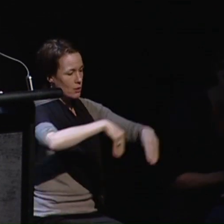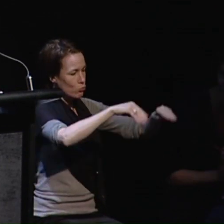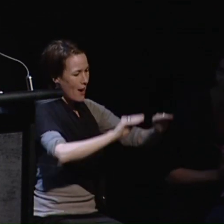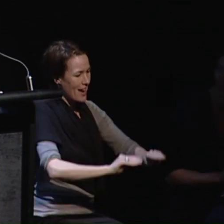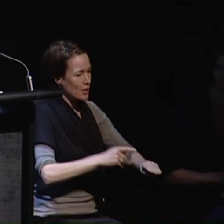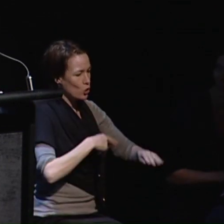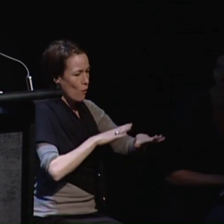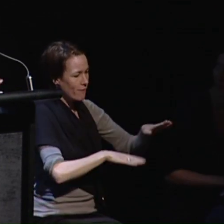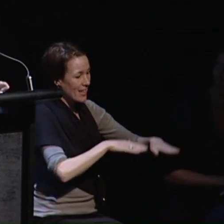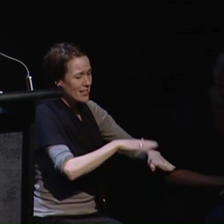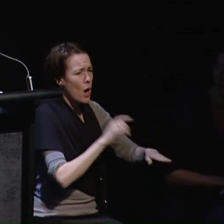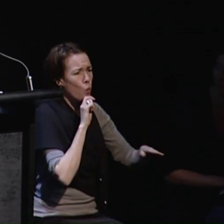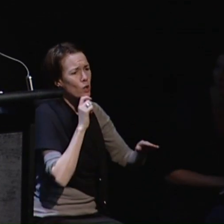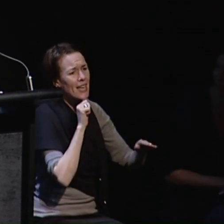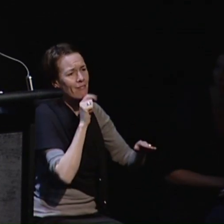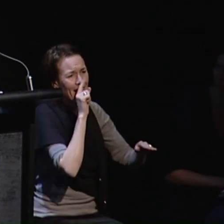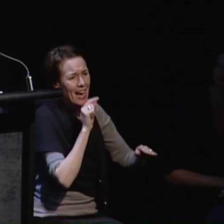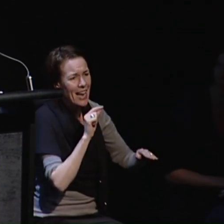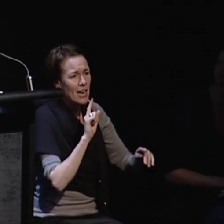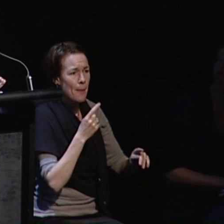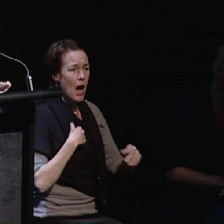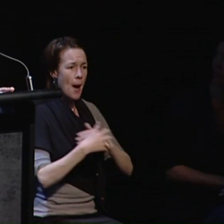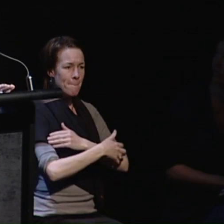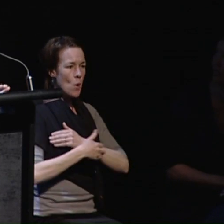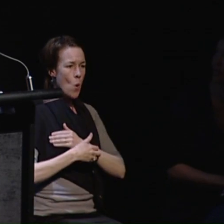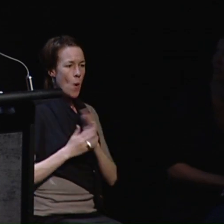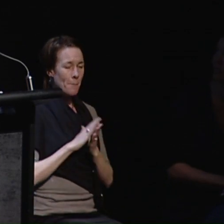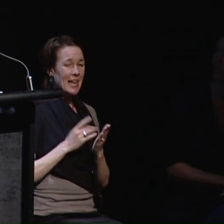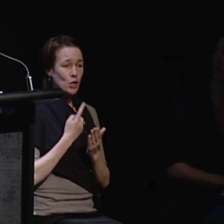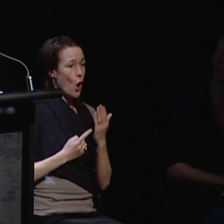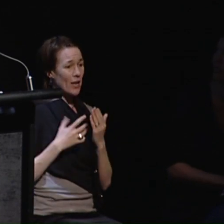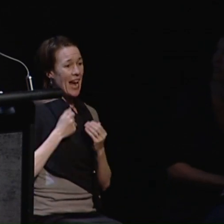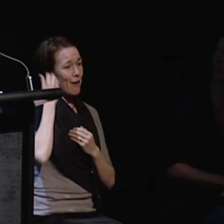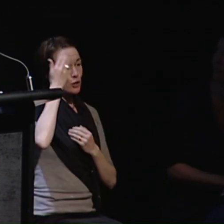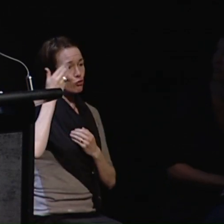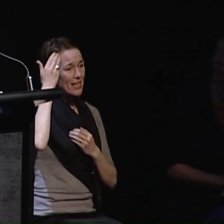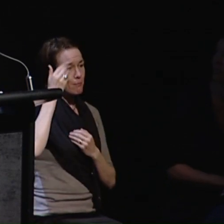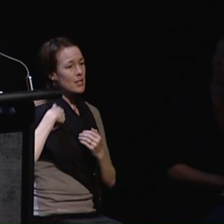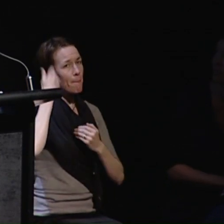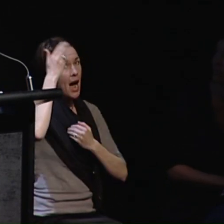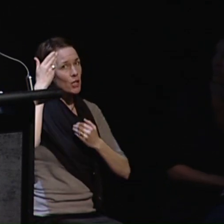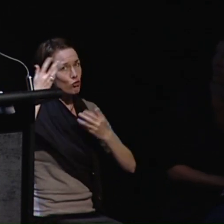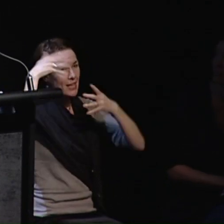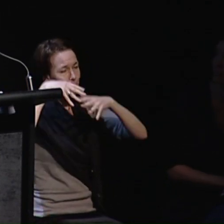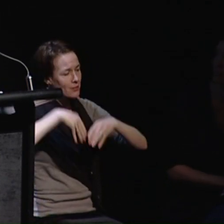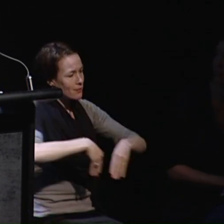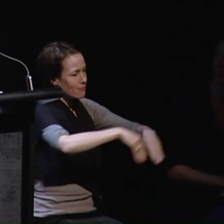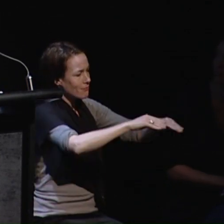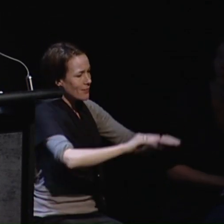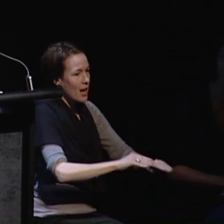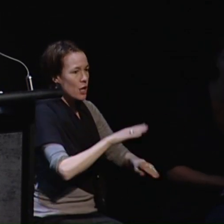I being poor have only my dreams I have spread my dreams under your feet tread softly